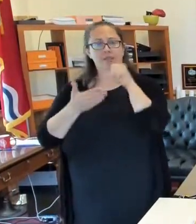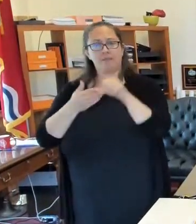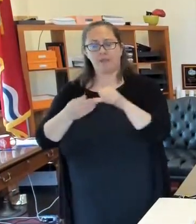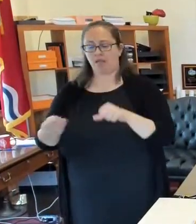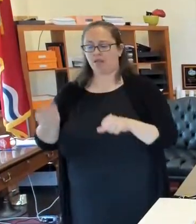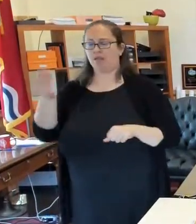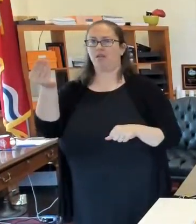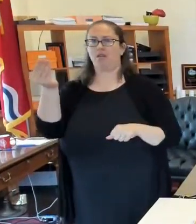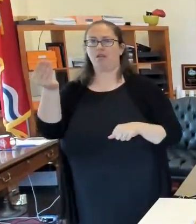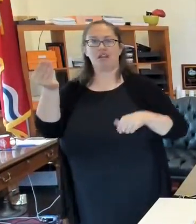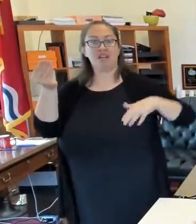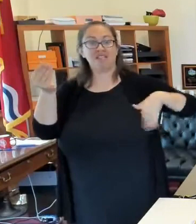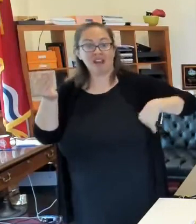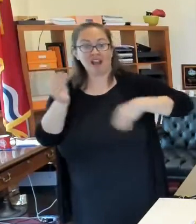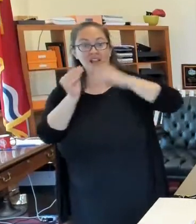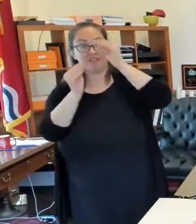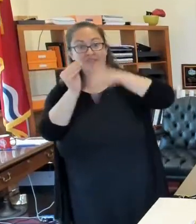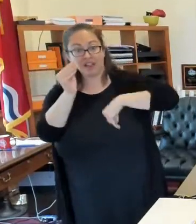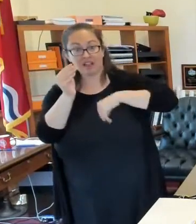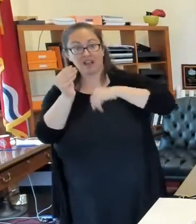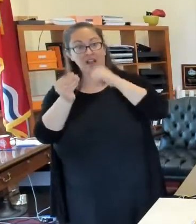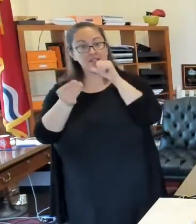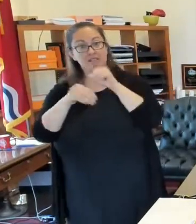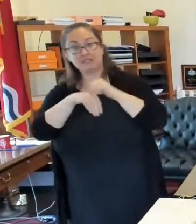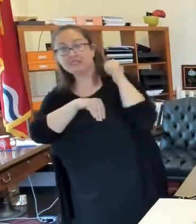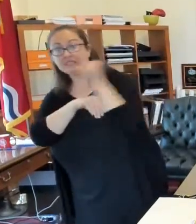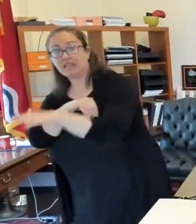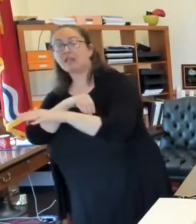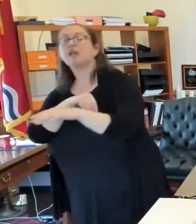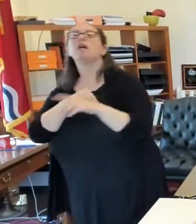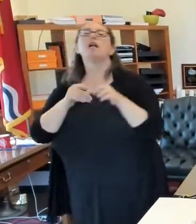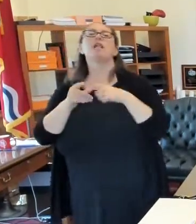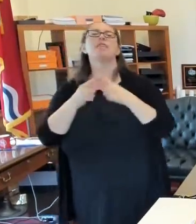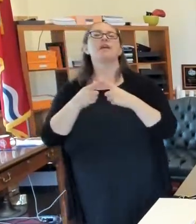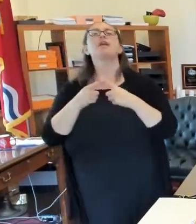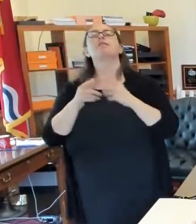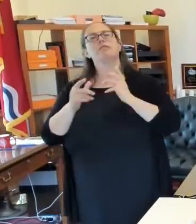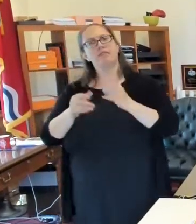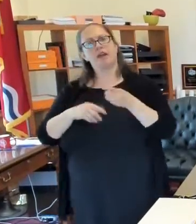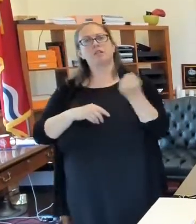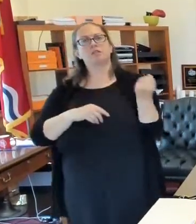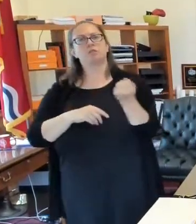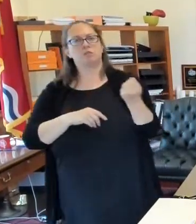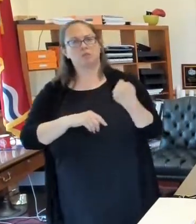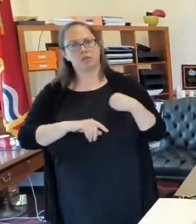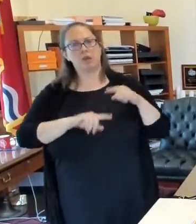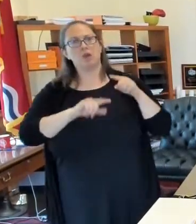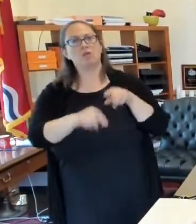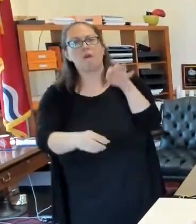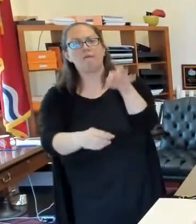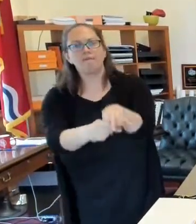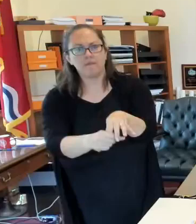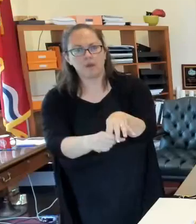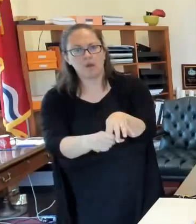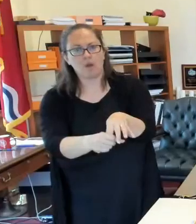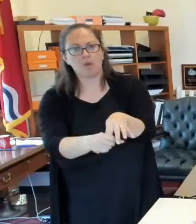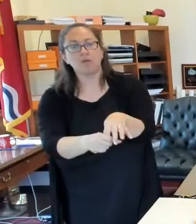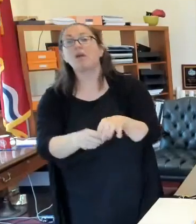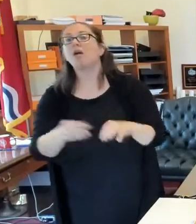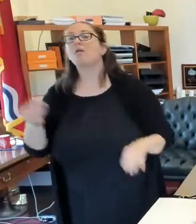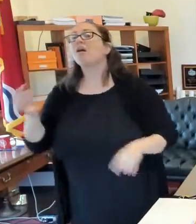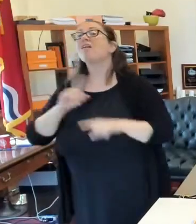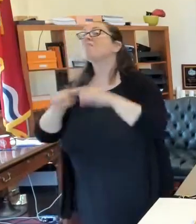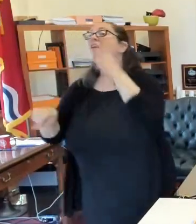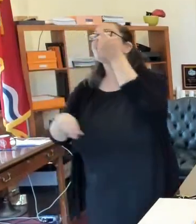filled it out and mailed it on Tuesday, you actually can go to your regular polling place and vote. But only if you bring